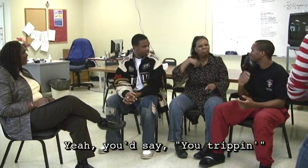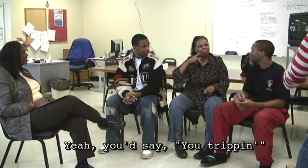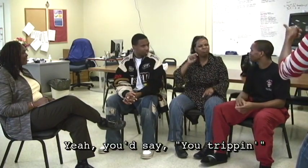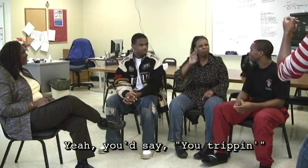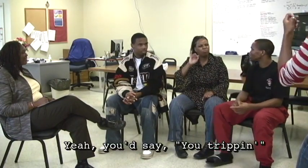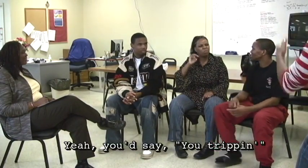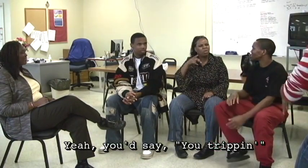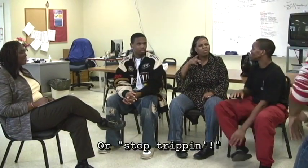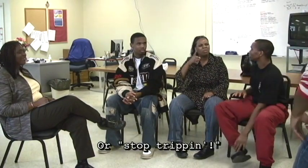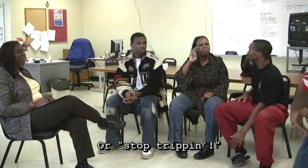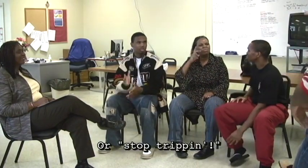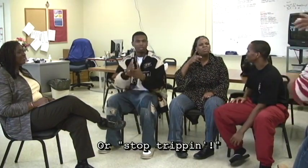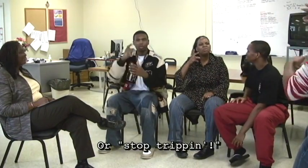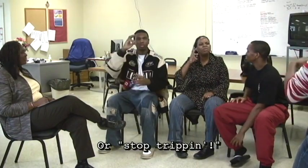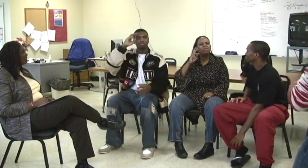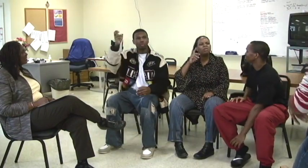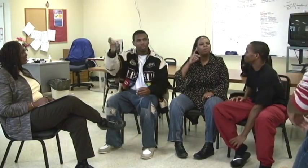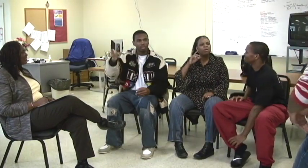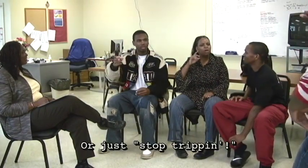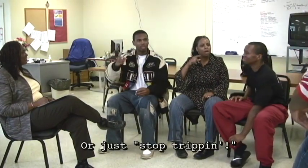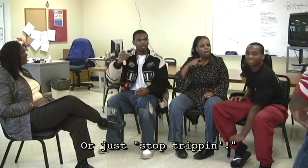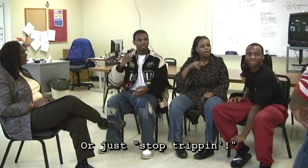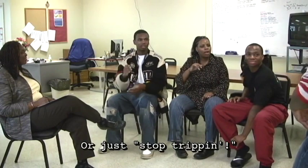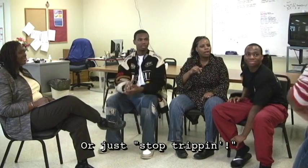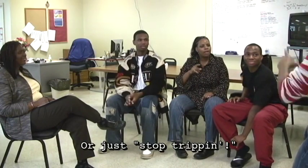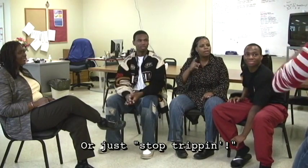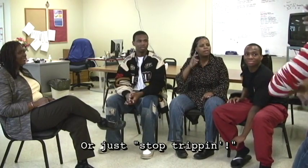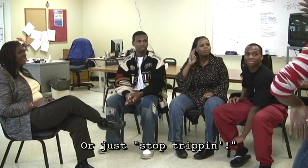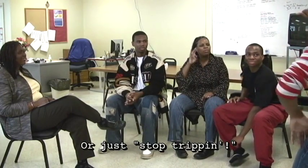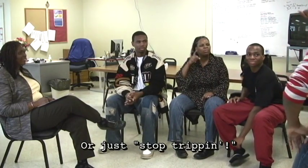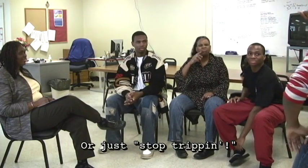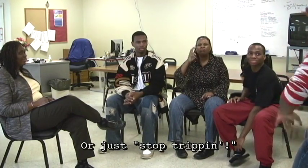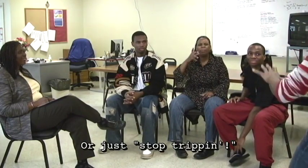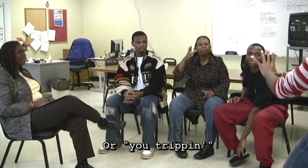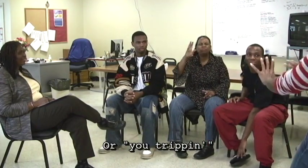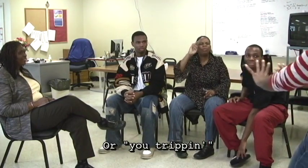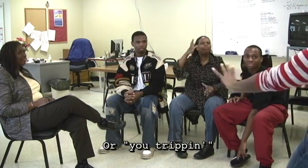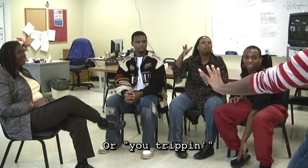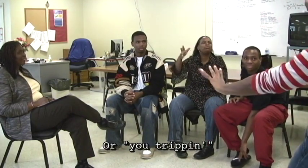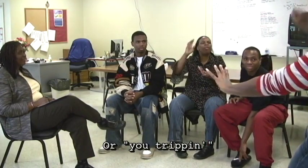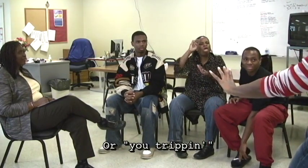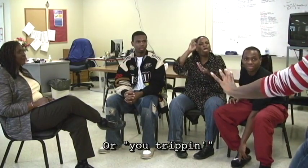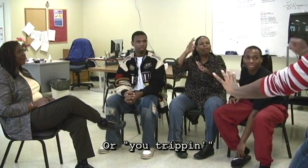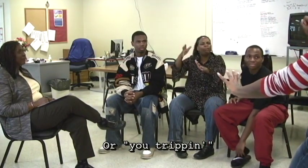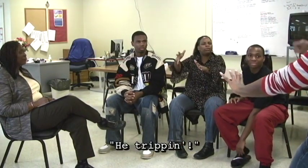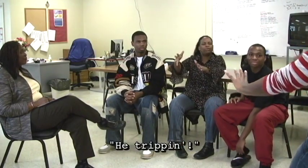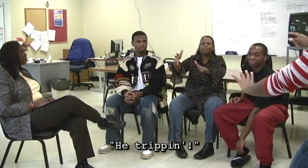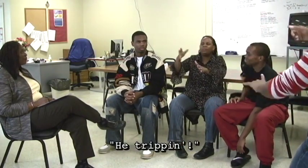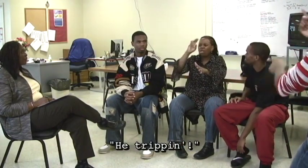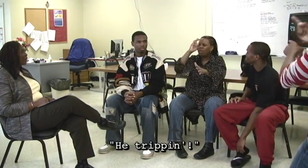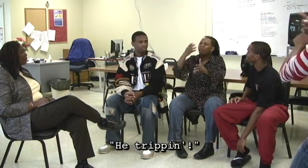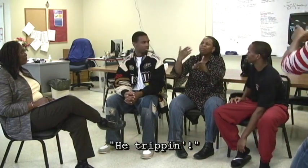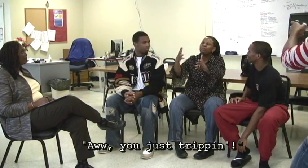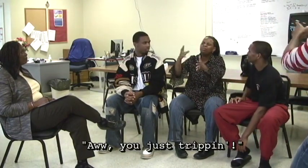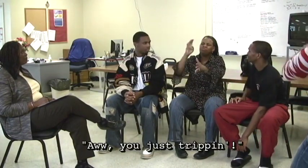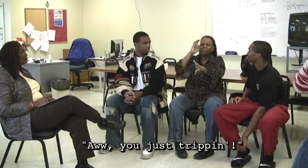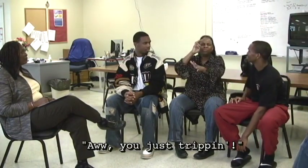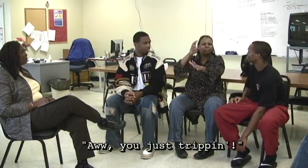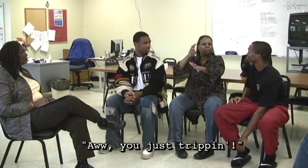trippin'. Or stop trippin'. Or just, you know, stop trippin'. Oh, you're trippin'. He trippin'. Aw, you're just